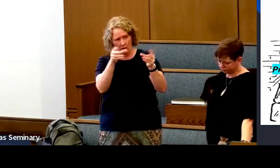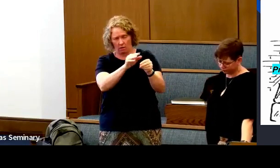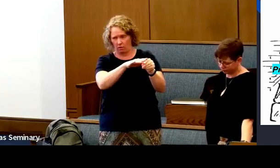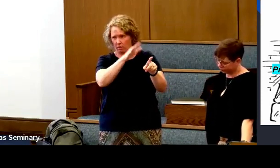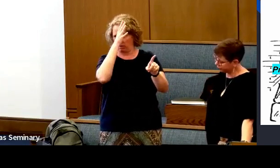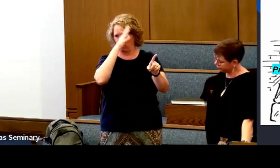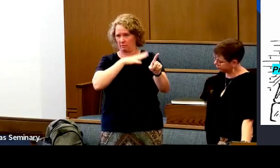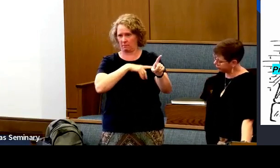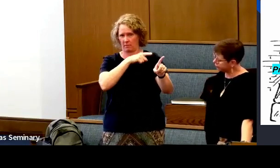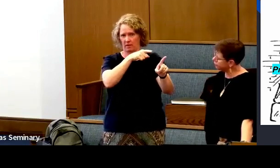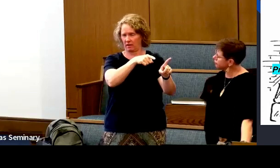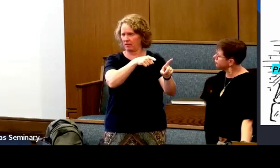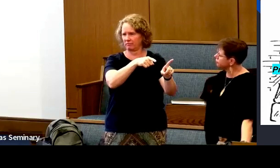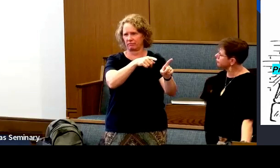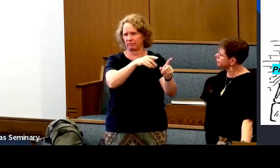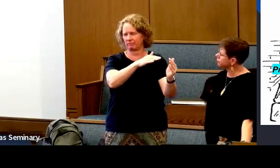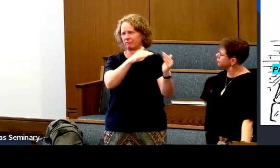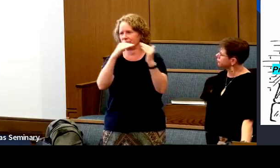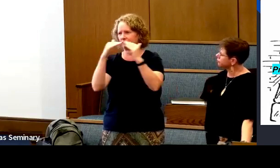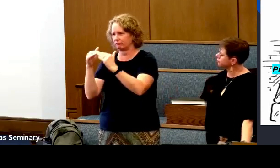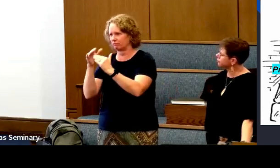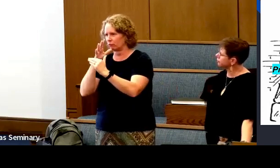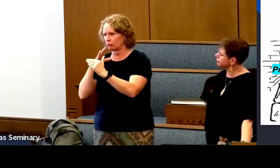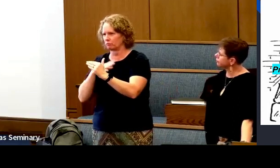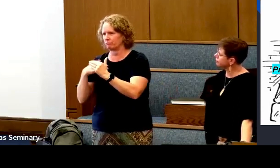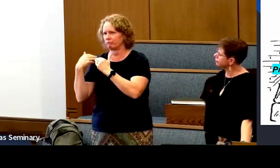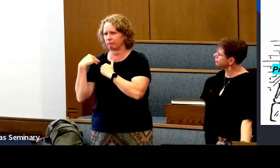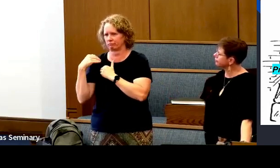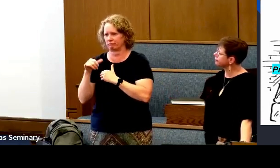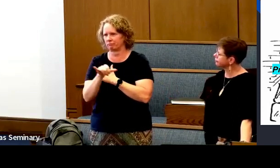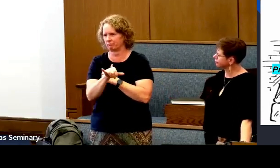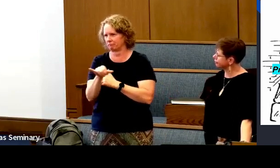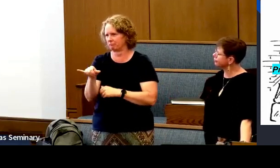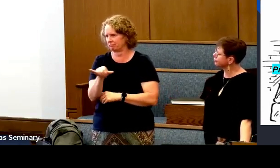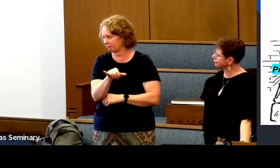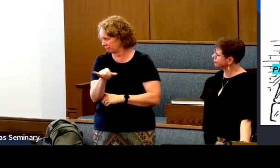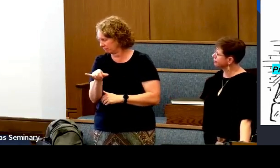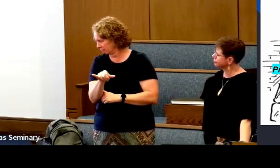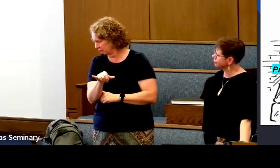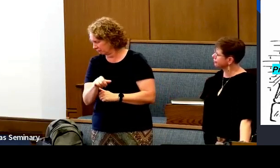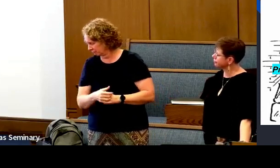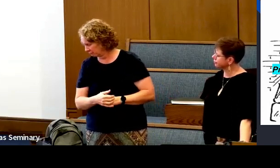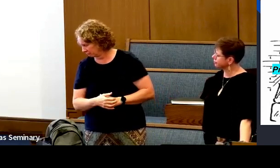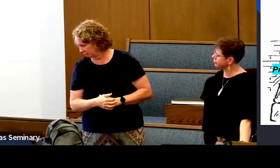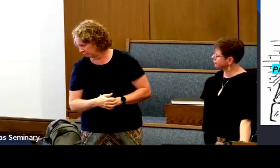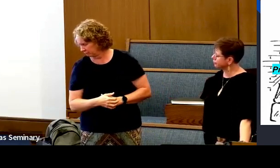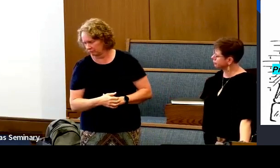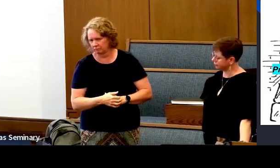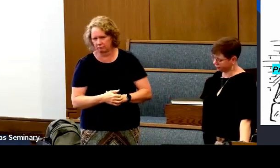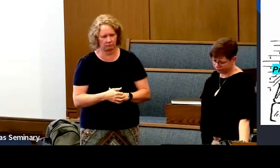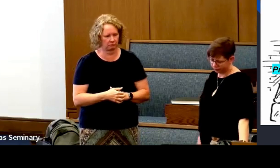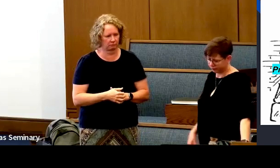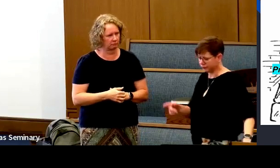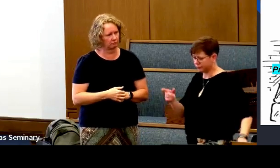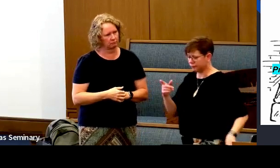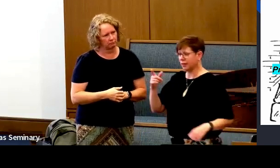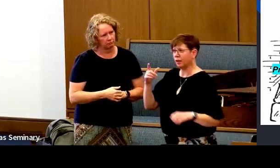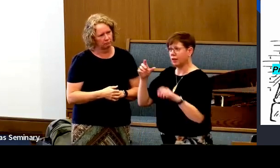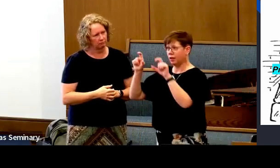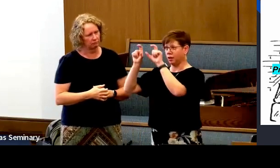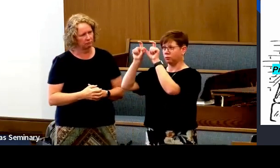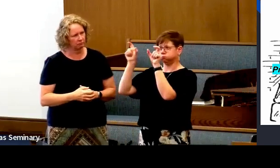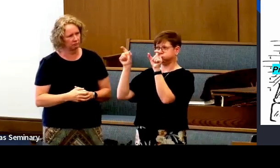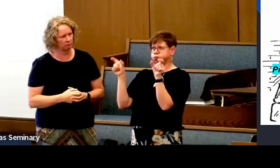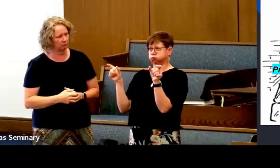covenants, all of those things, women have an equal responsibility with the men in.